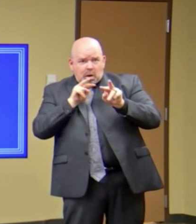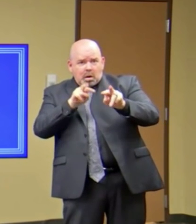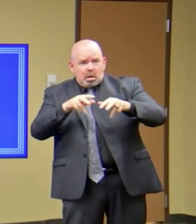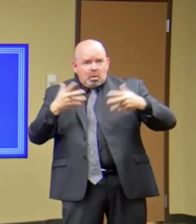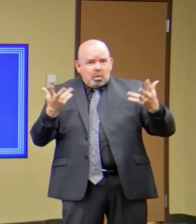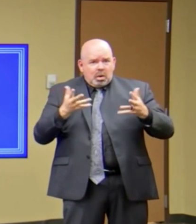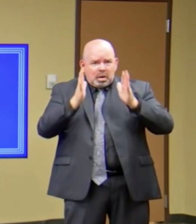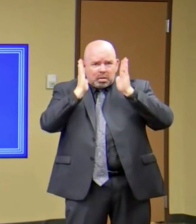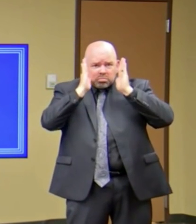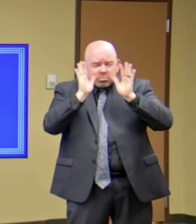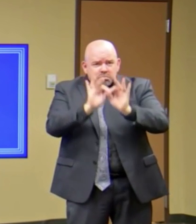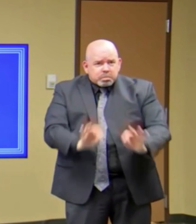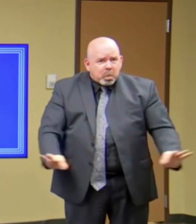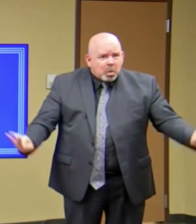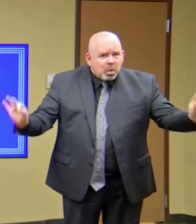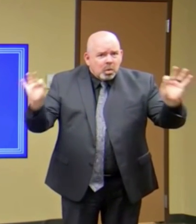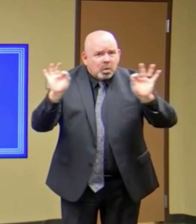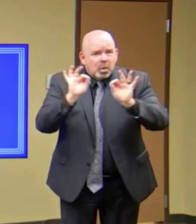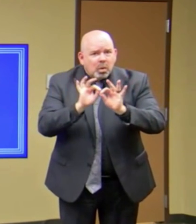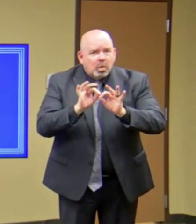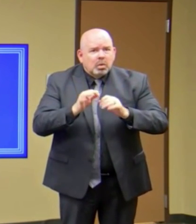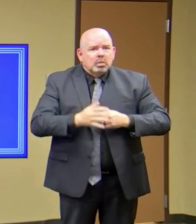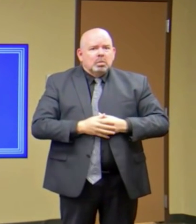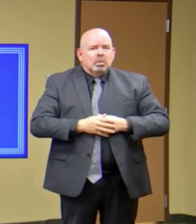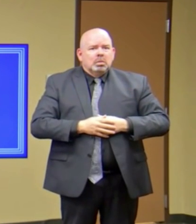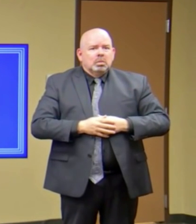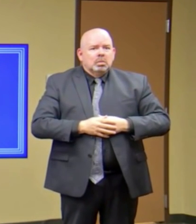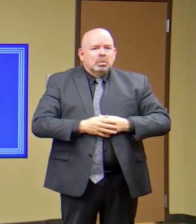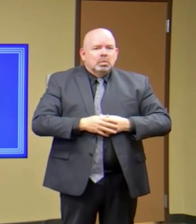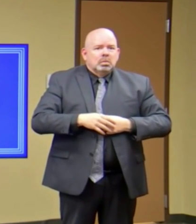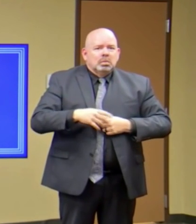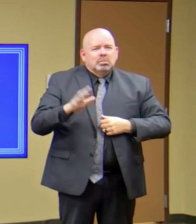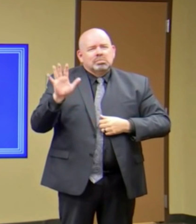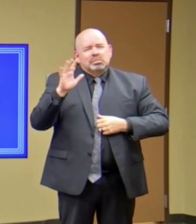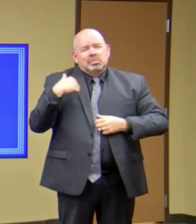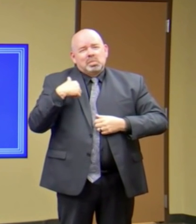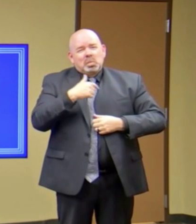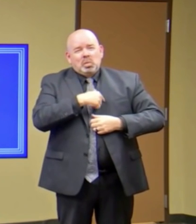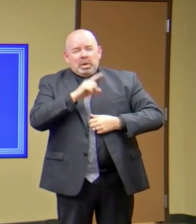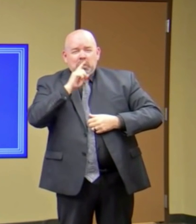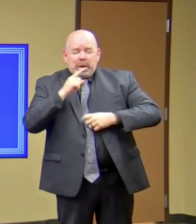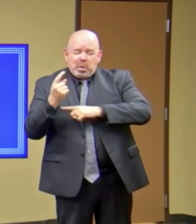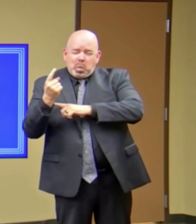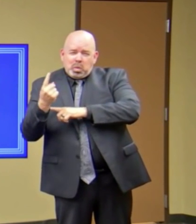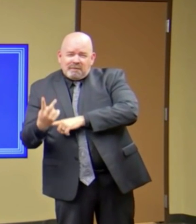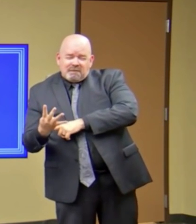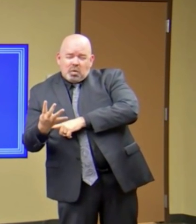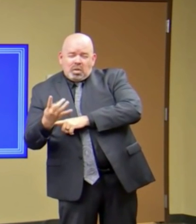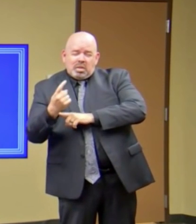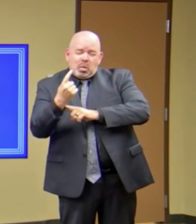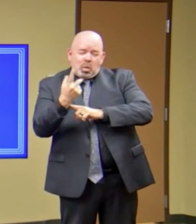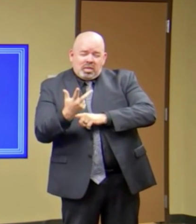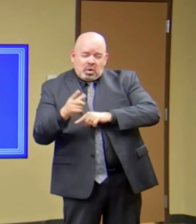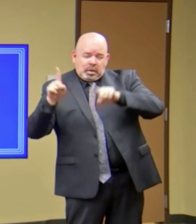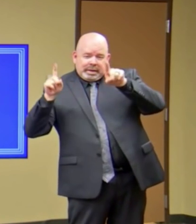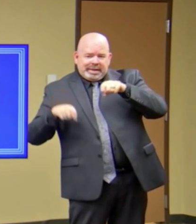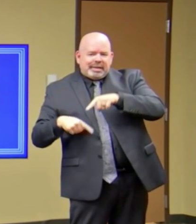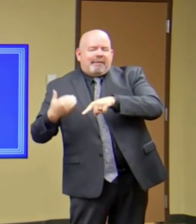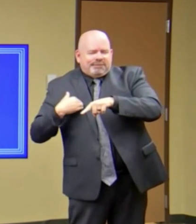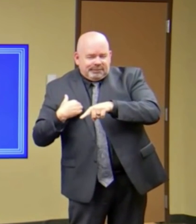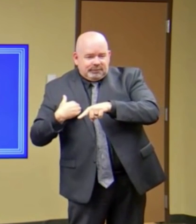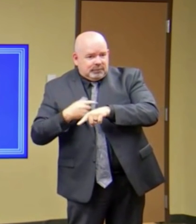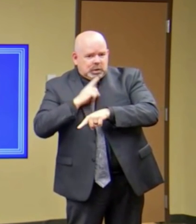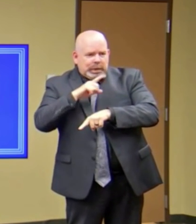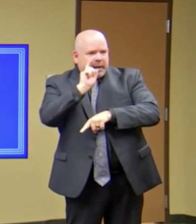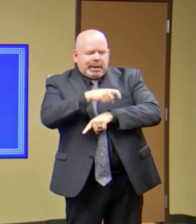we need or one-third as many tests as we need, according to the epidemiologist and the infectious disease doctors